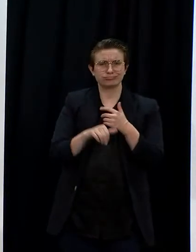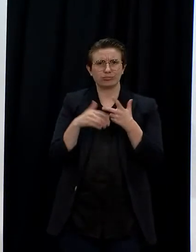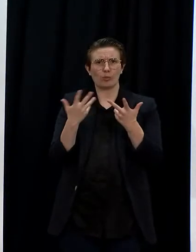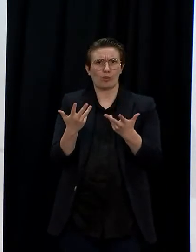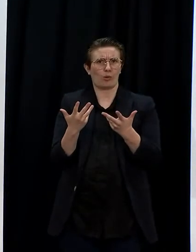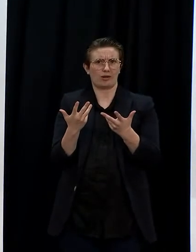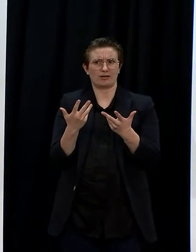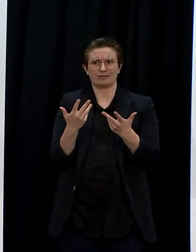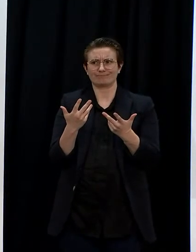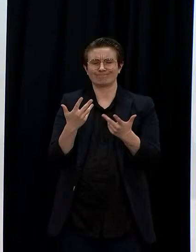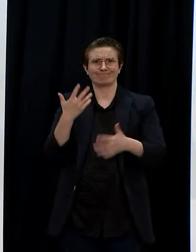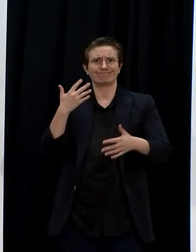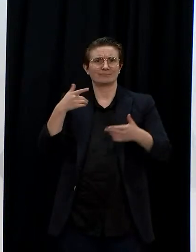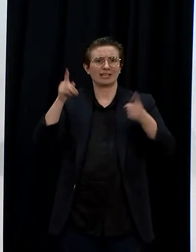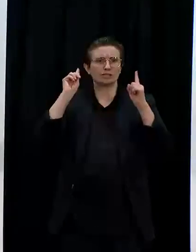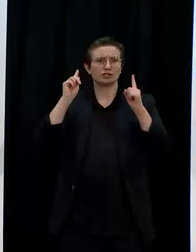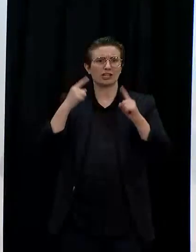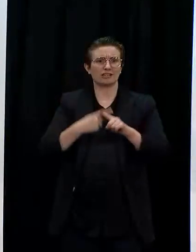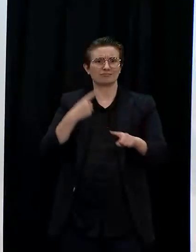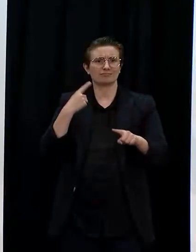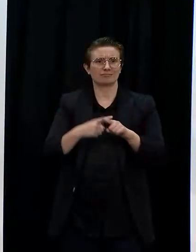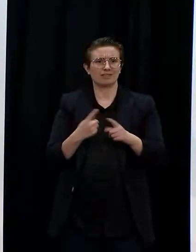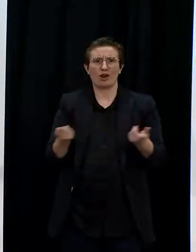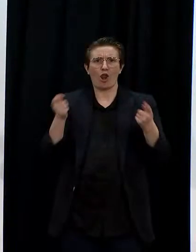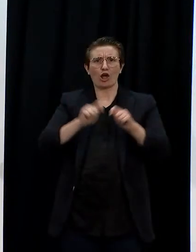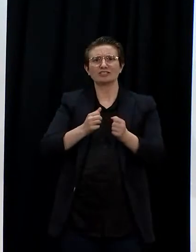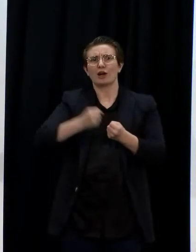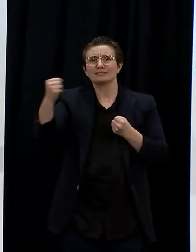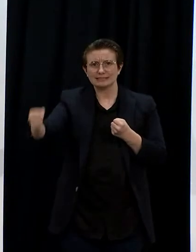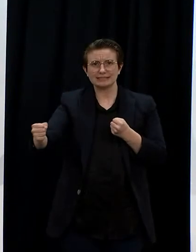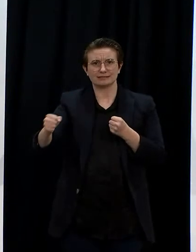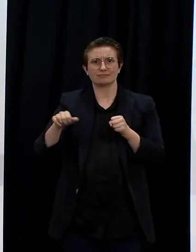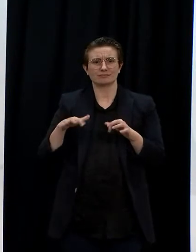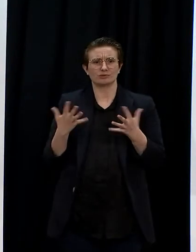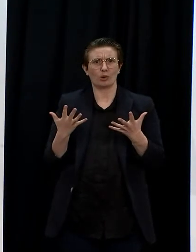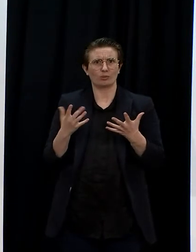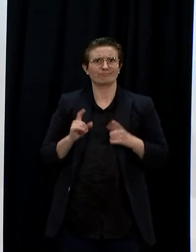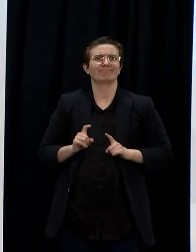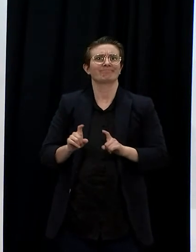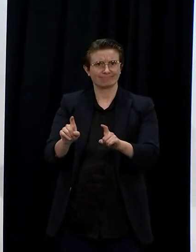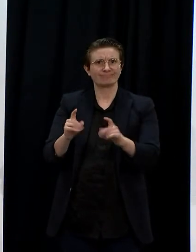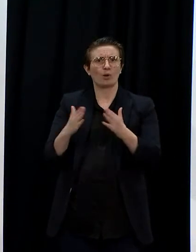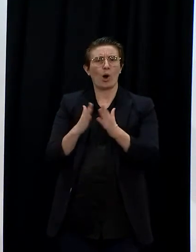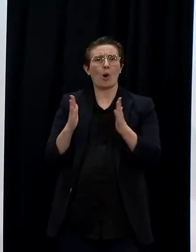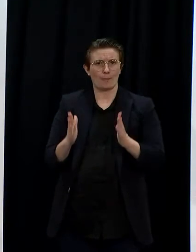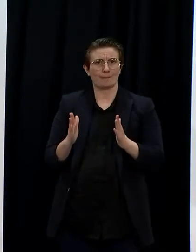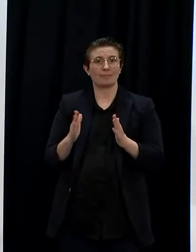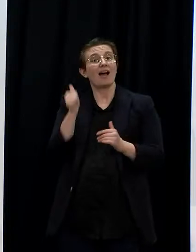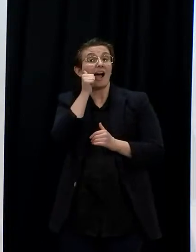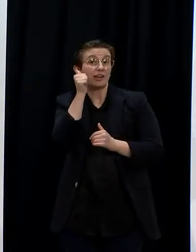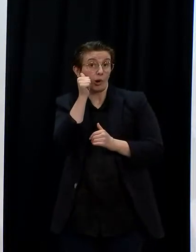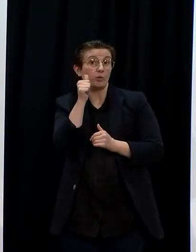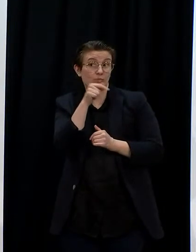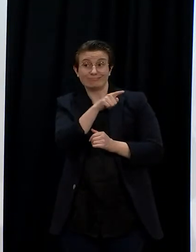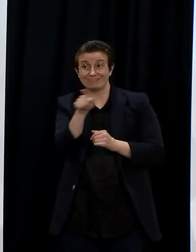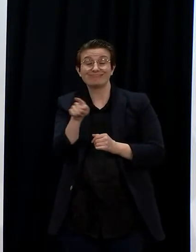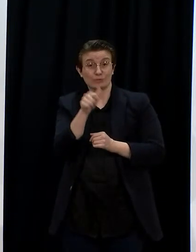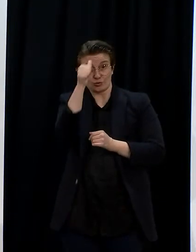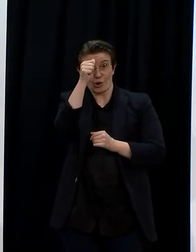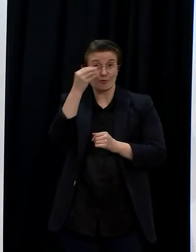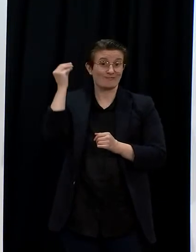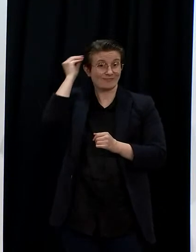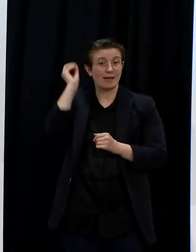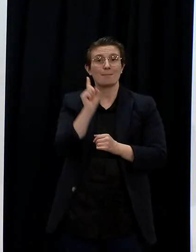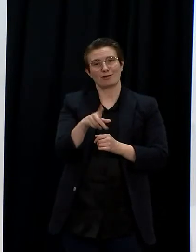this being an issue, it is such an important message. I will keep repeating it nonetheless. A quick update on